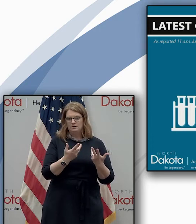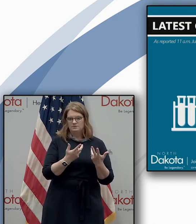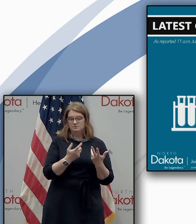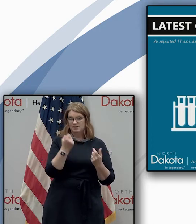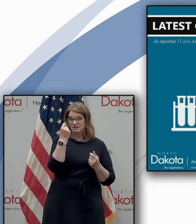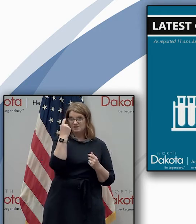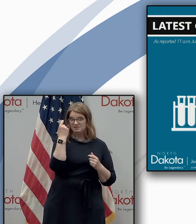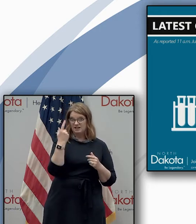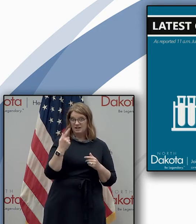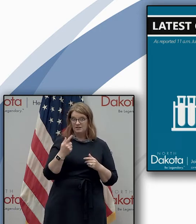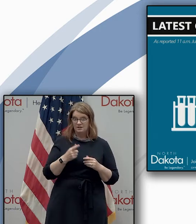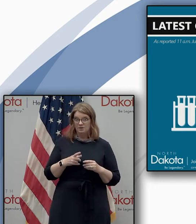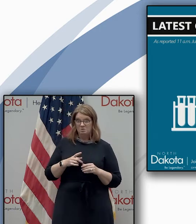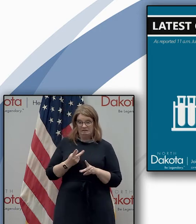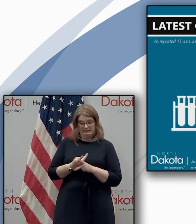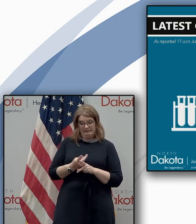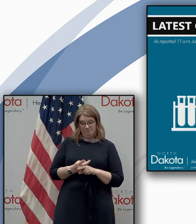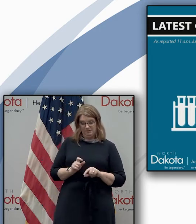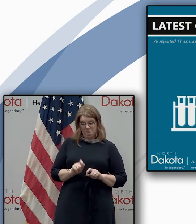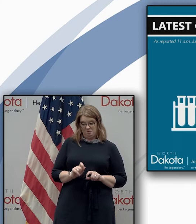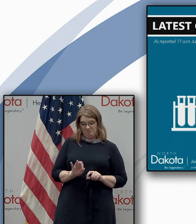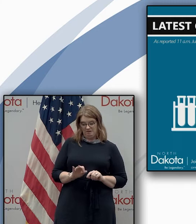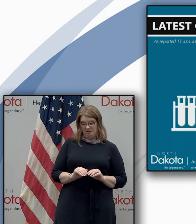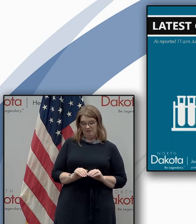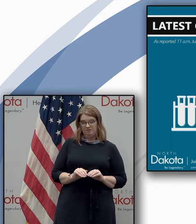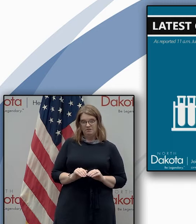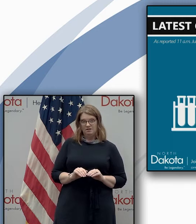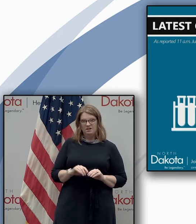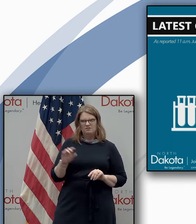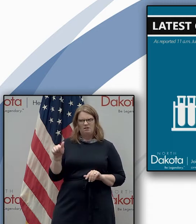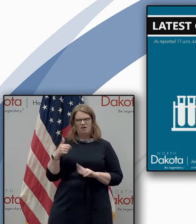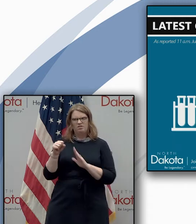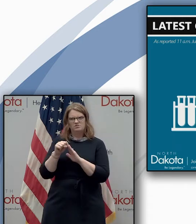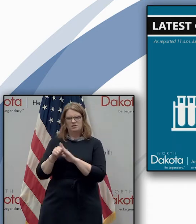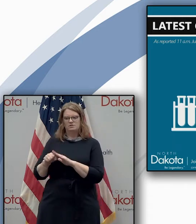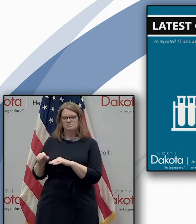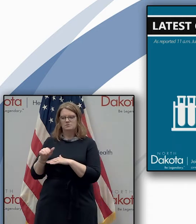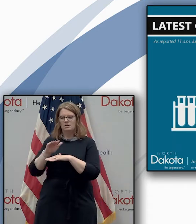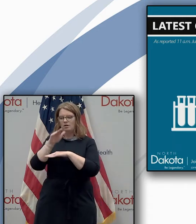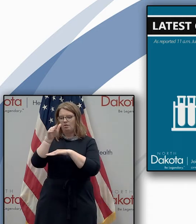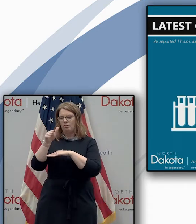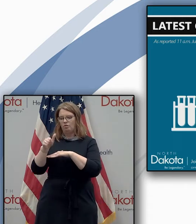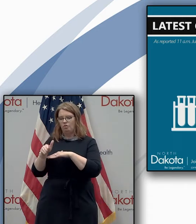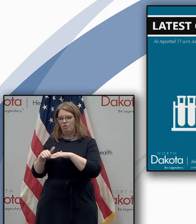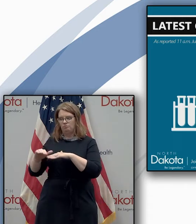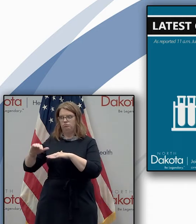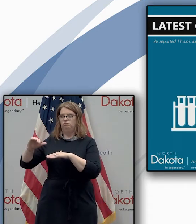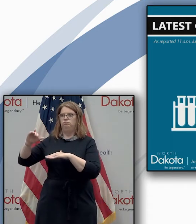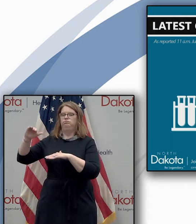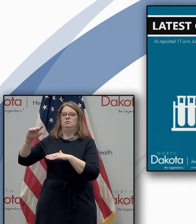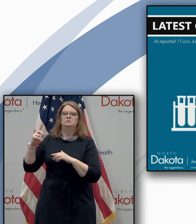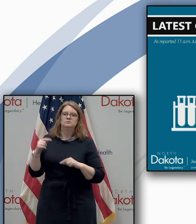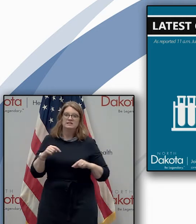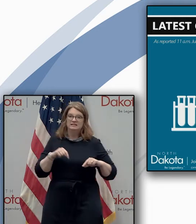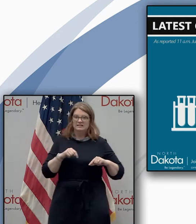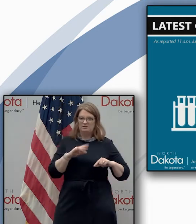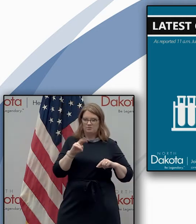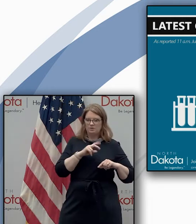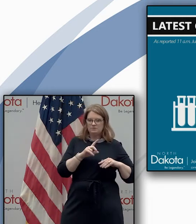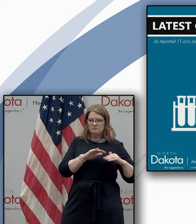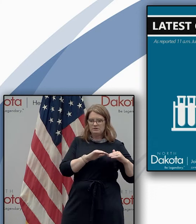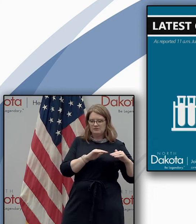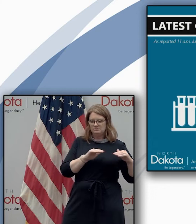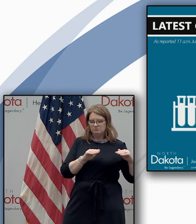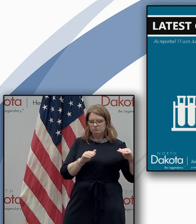there as opposed to have it climb back up as other we've seen other states where it may have come down and then gone back up again North Dakota